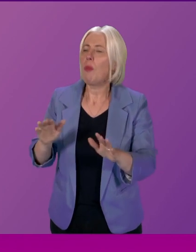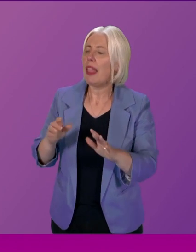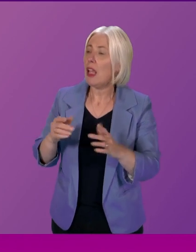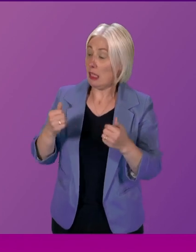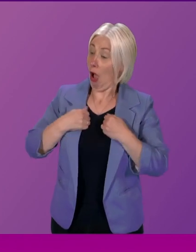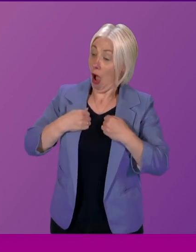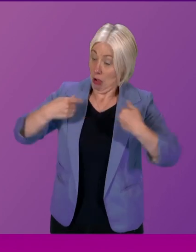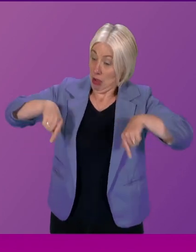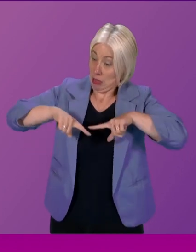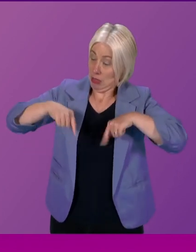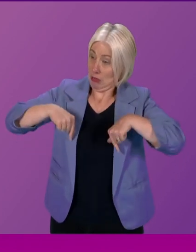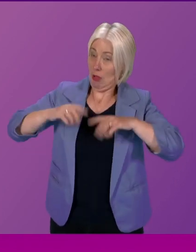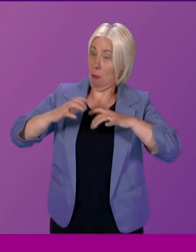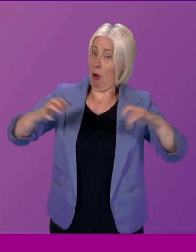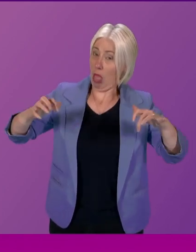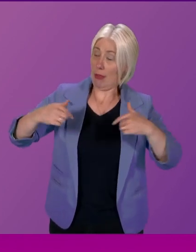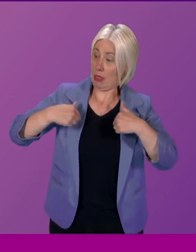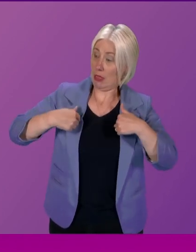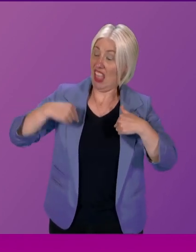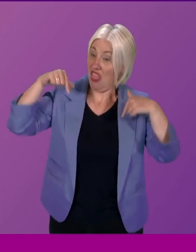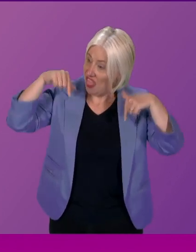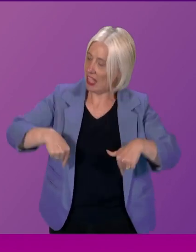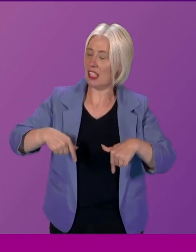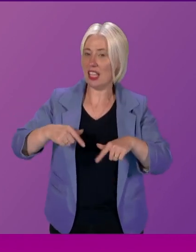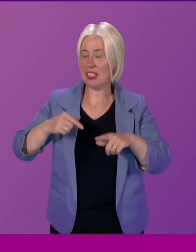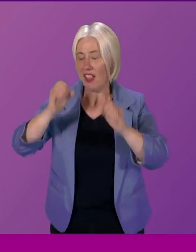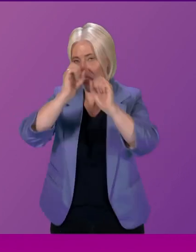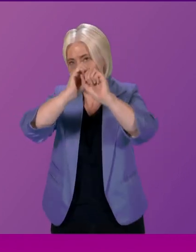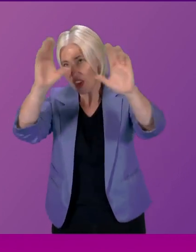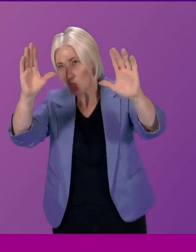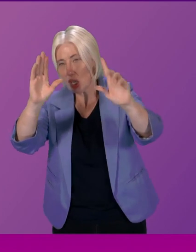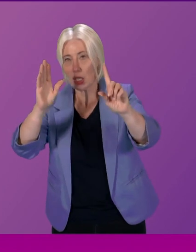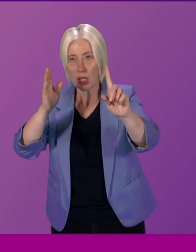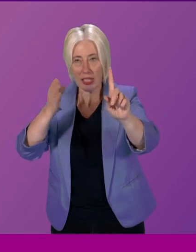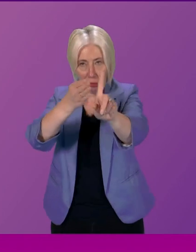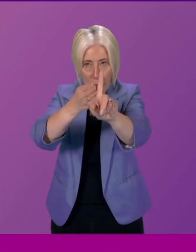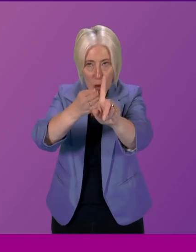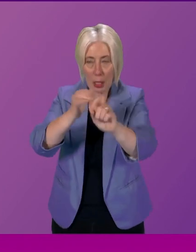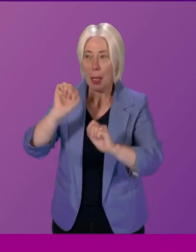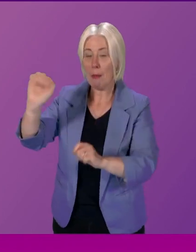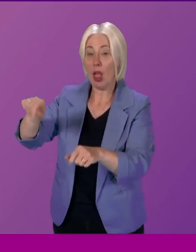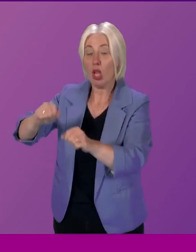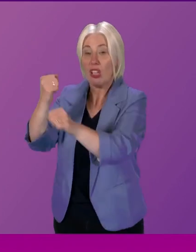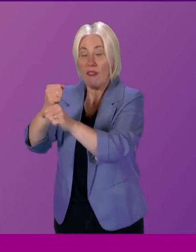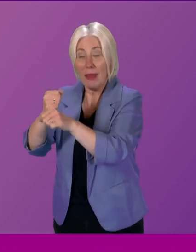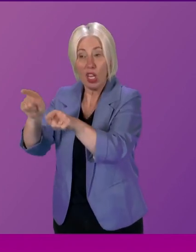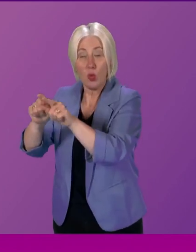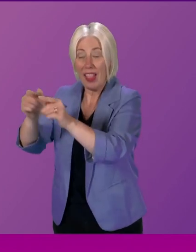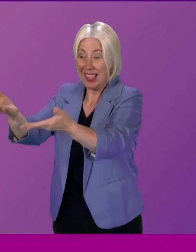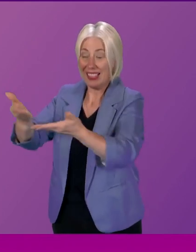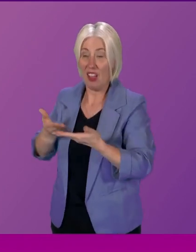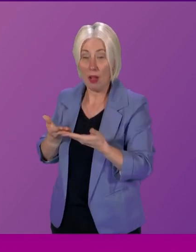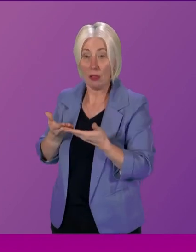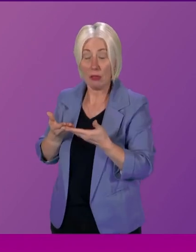it's about us saying as a parliament this is the direction this is the vision is it for the government also to propose their direction vision and for that to then be